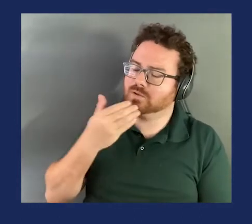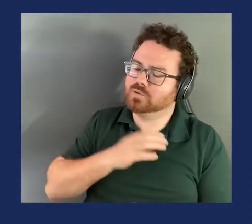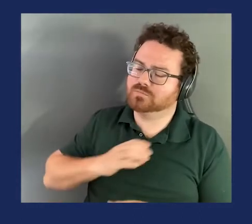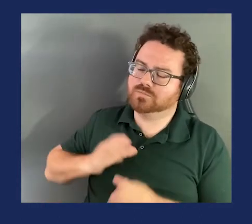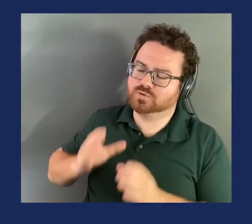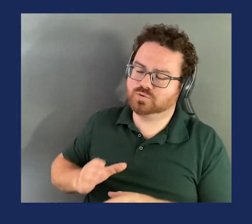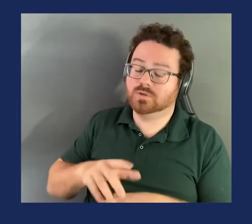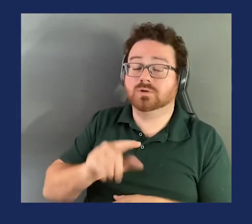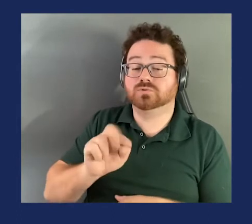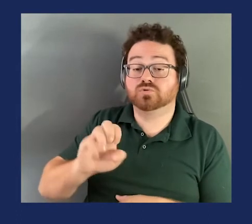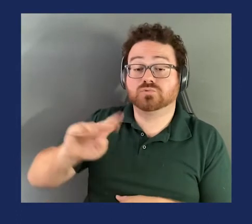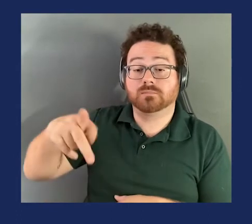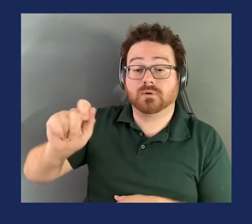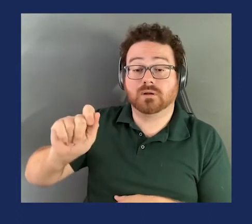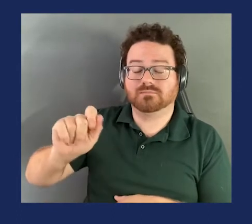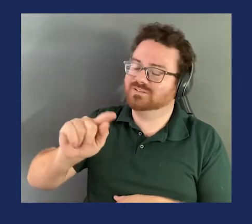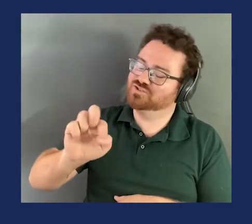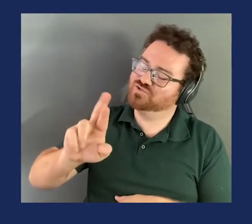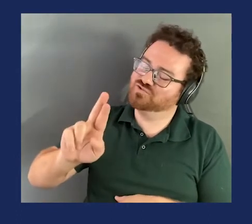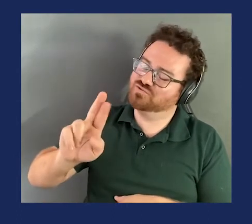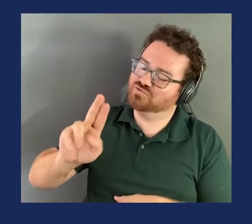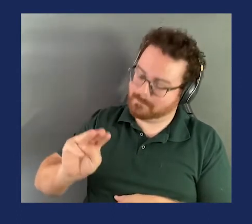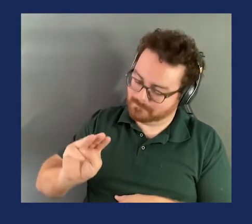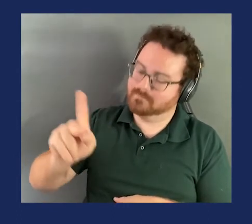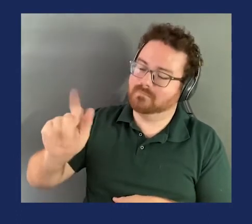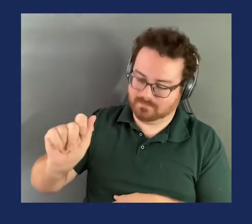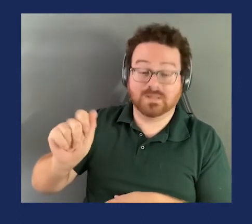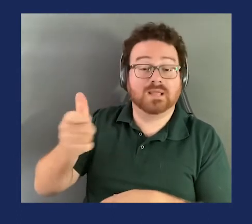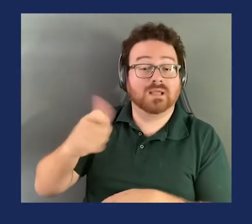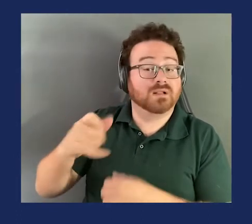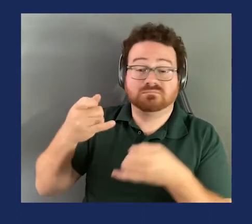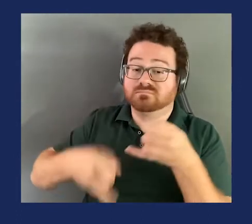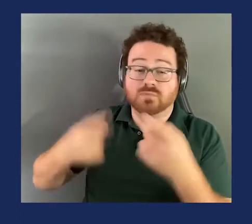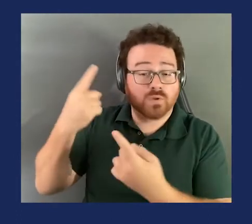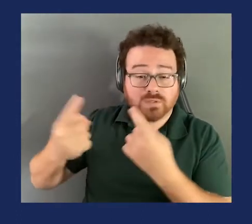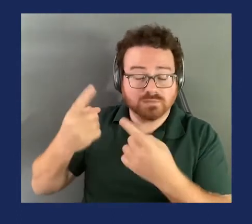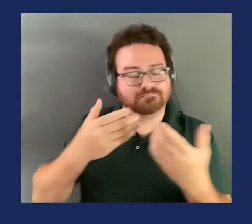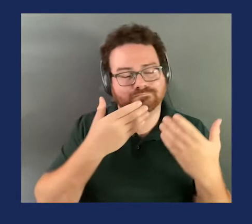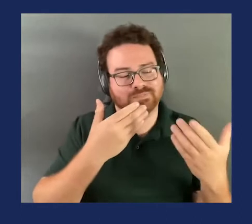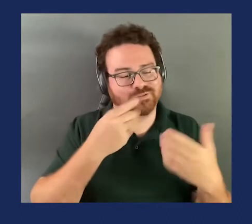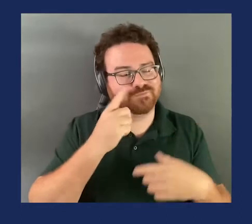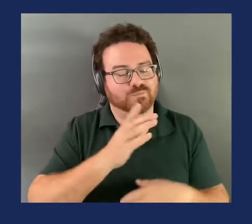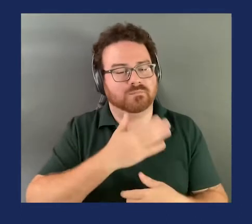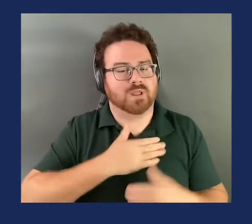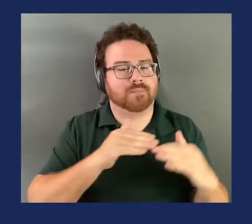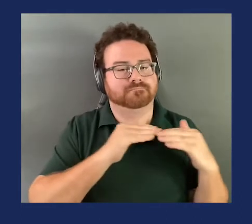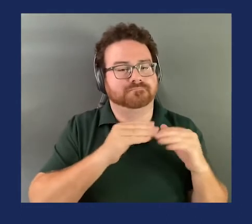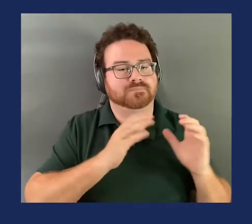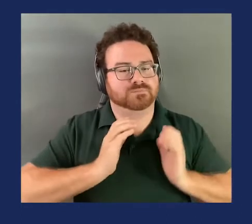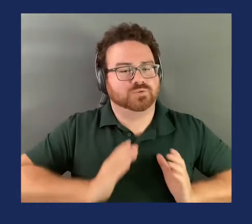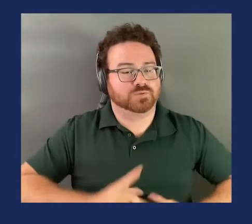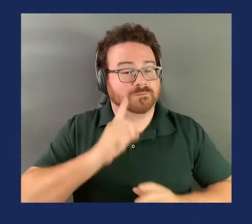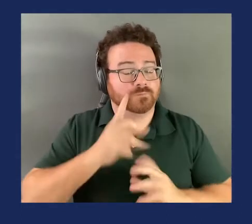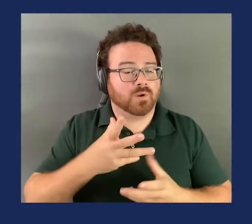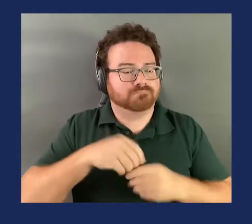Trumka, did you have any final thoughts? Just to thank you to my fellow commissioners for engaging on this and nothing else.